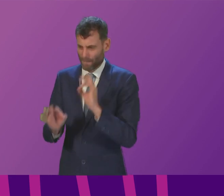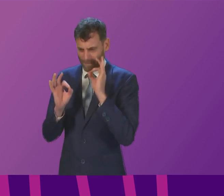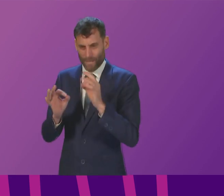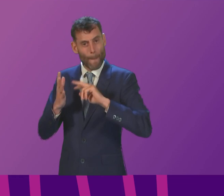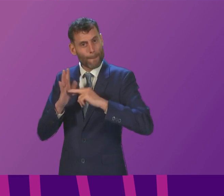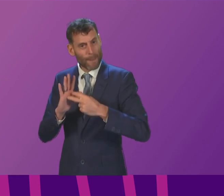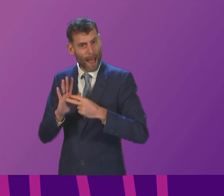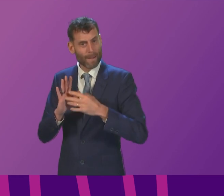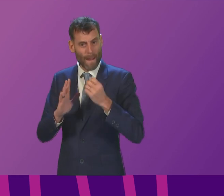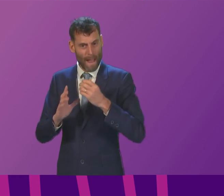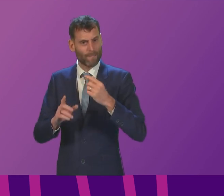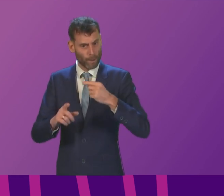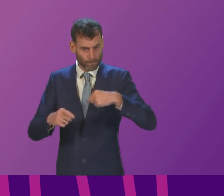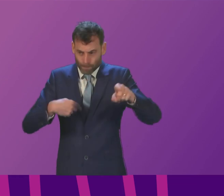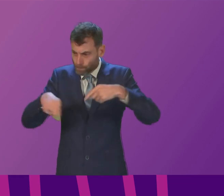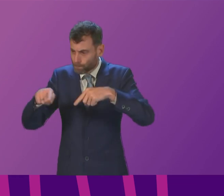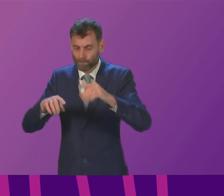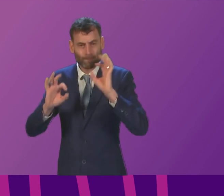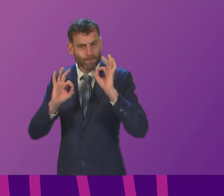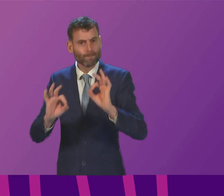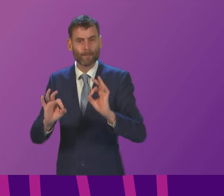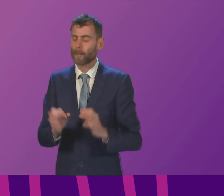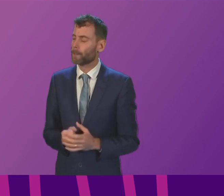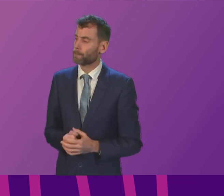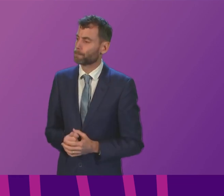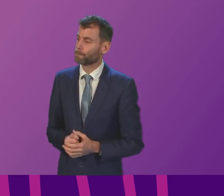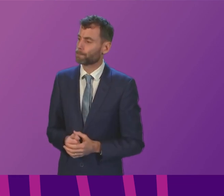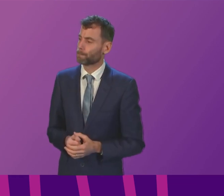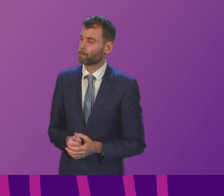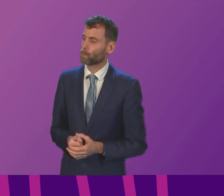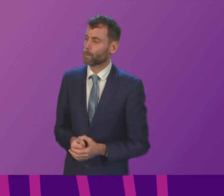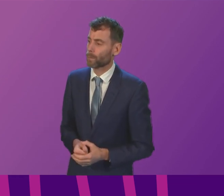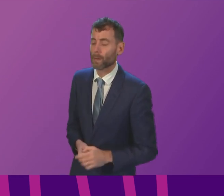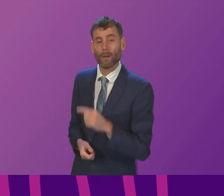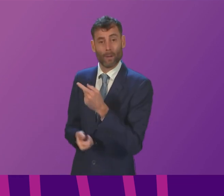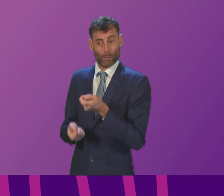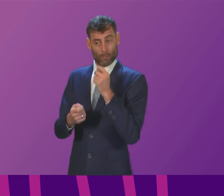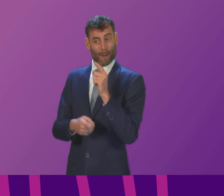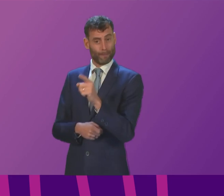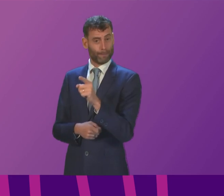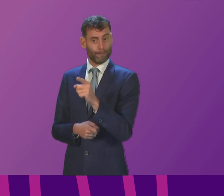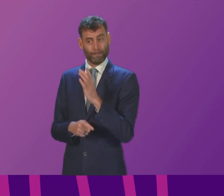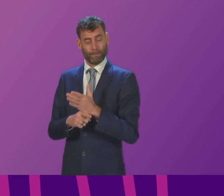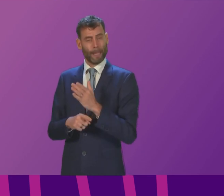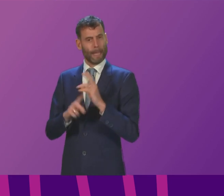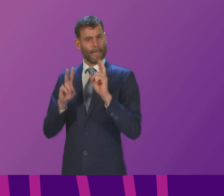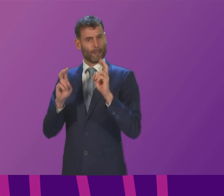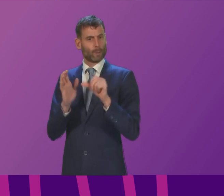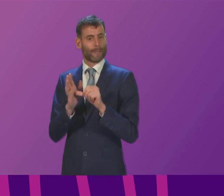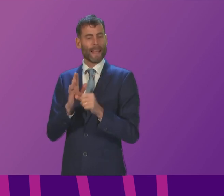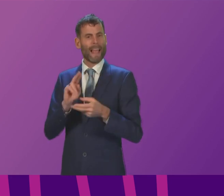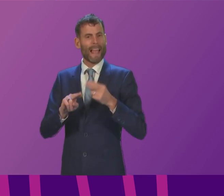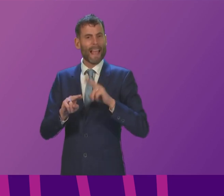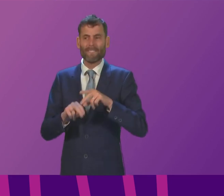been executed successfully First Minister obviously these are important issues I would say to any member if they are